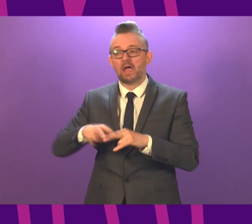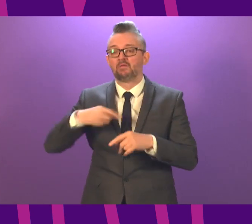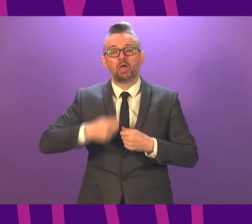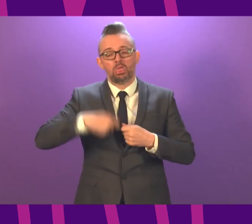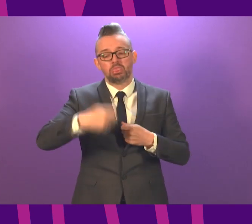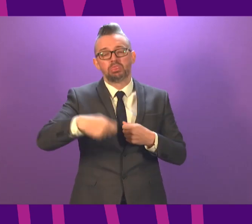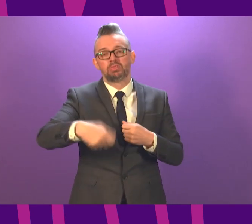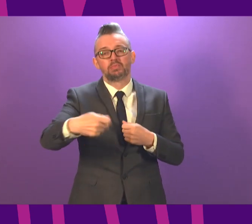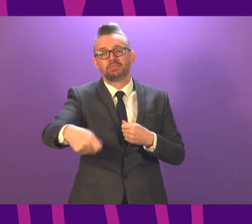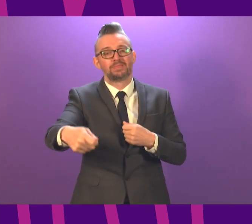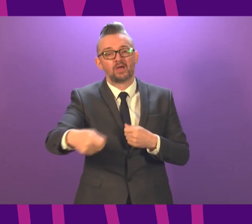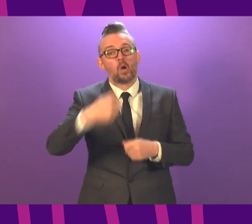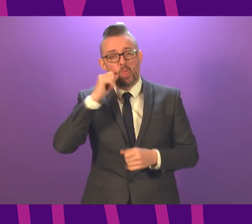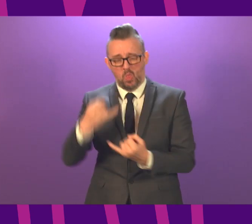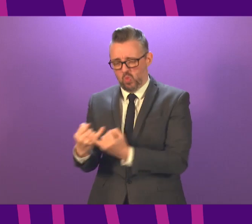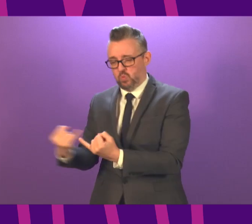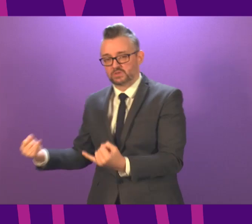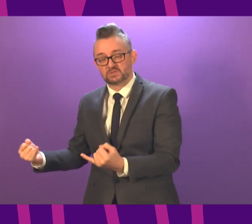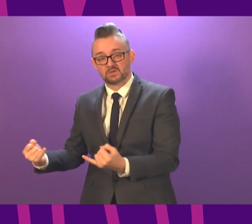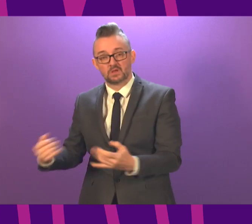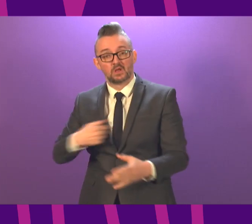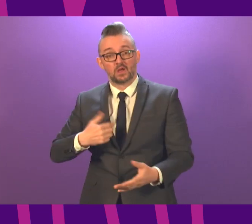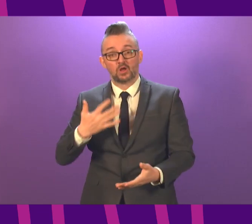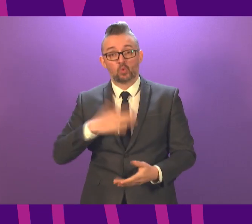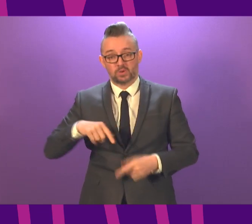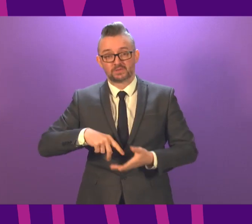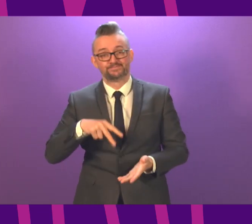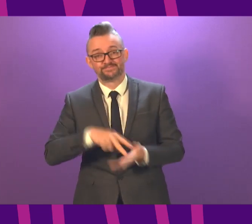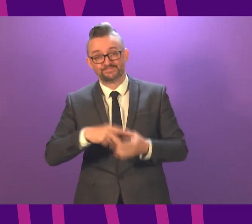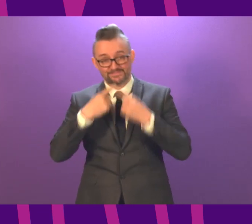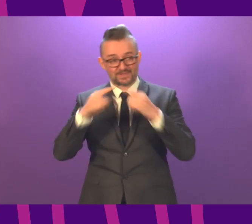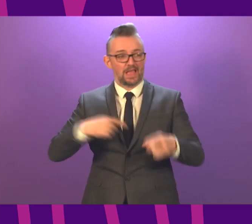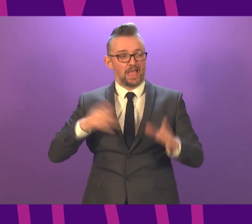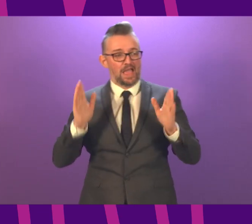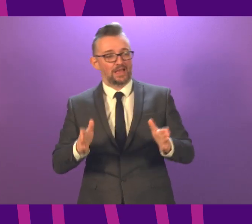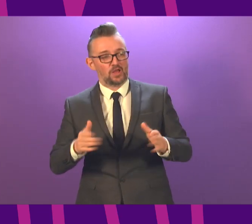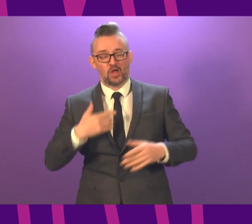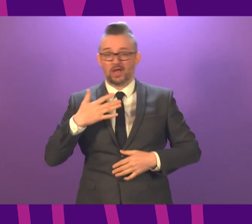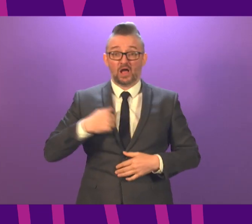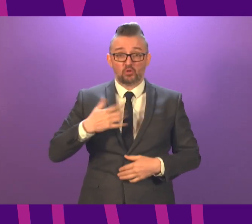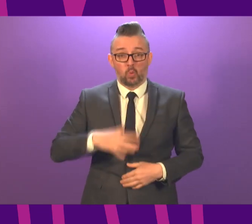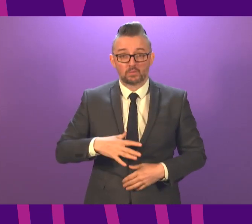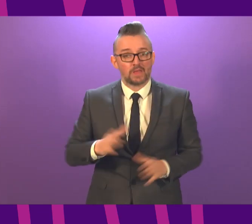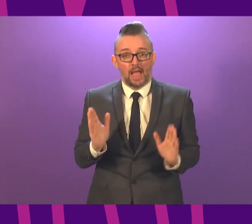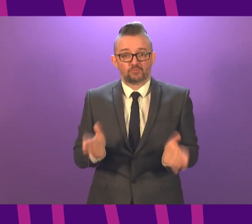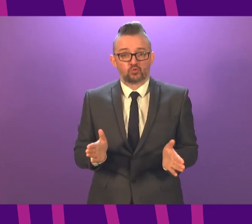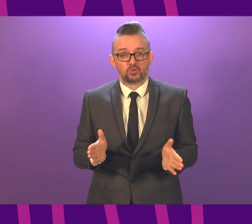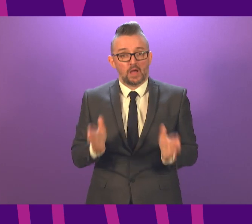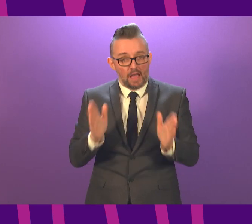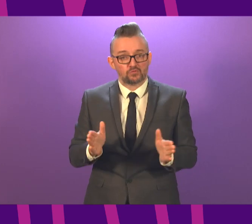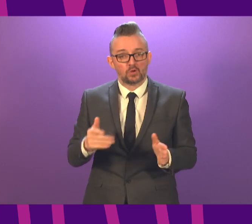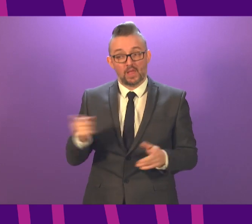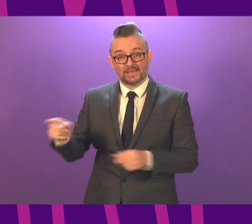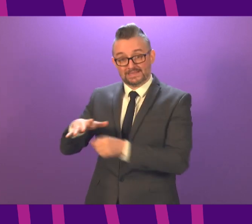taking necessary actions, which is why this is tough. I do not want to be standing here announcing this, but it is necessary in order to avoid the